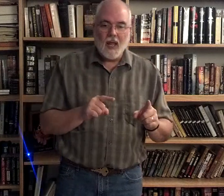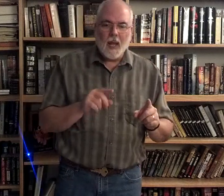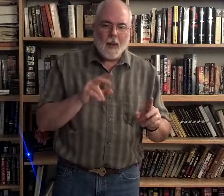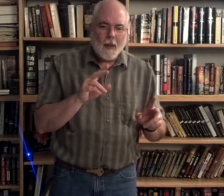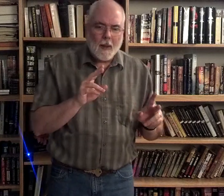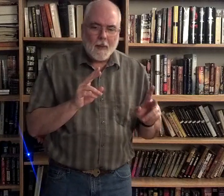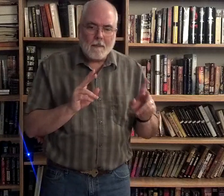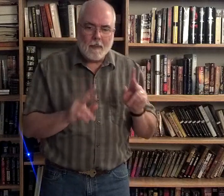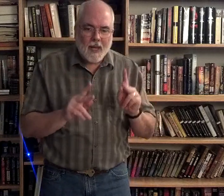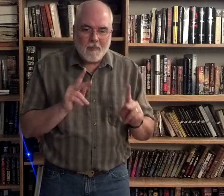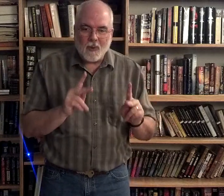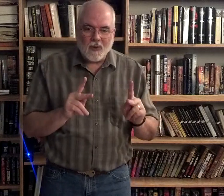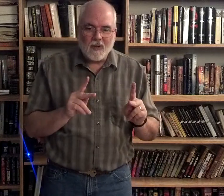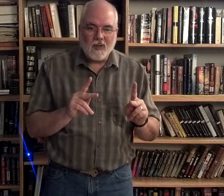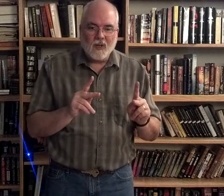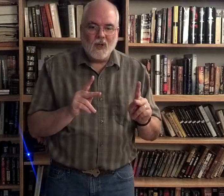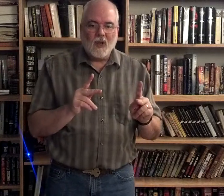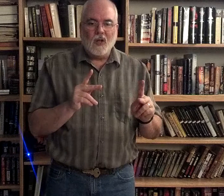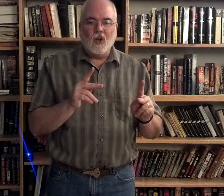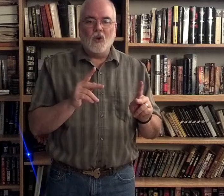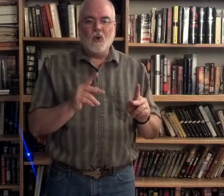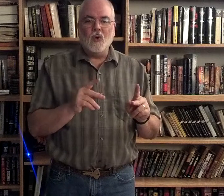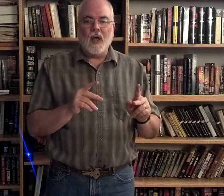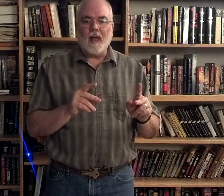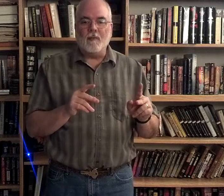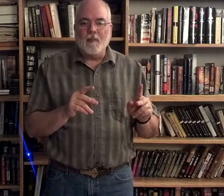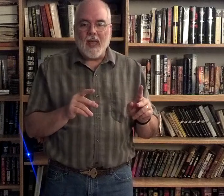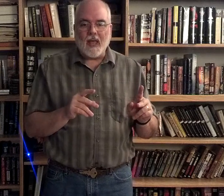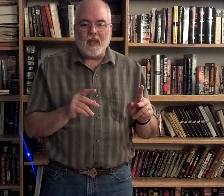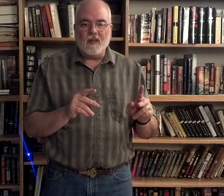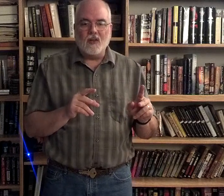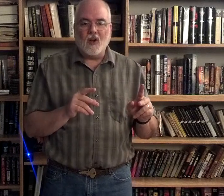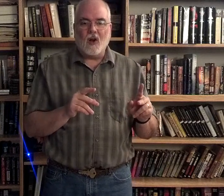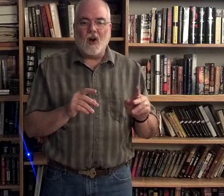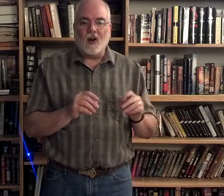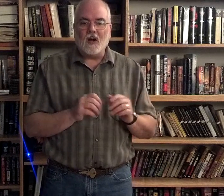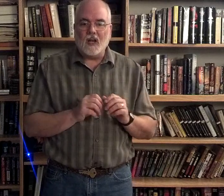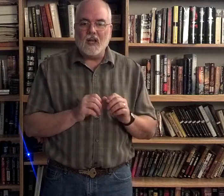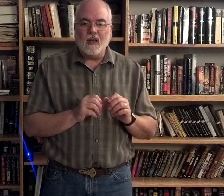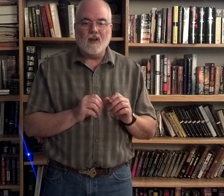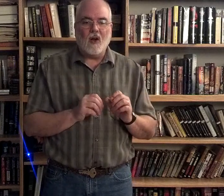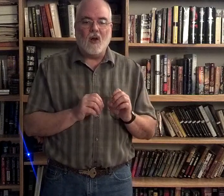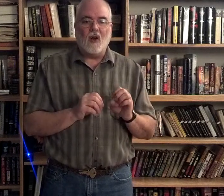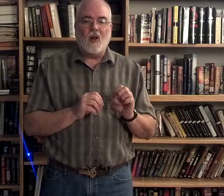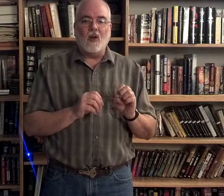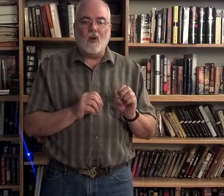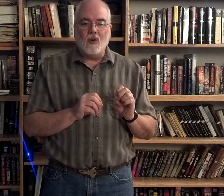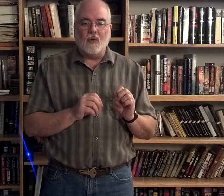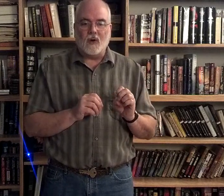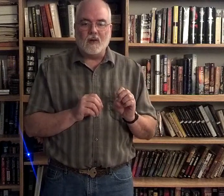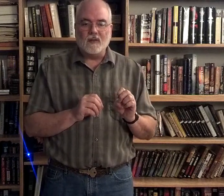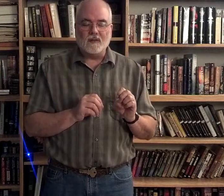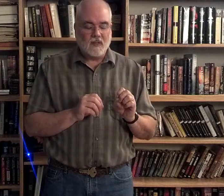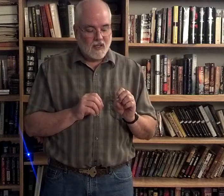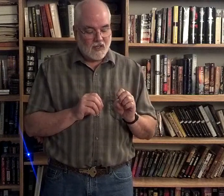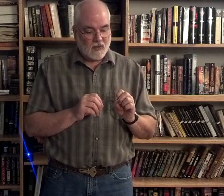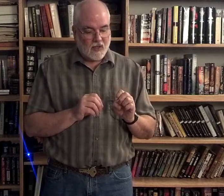Jesus who have bathed are clean all over. Okay?